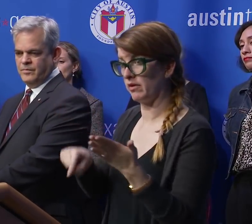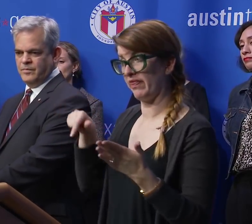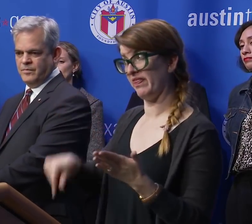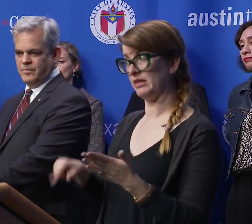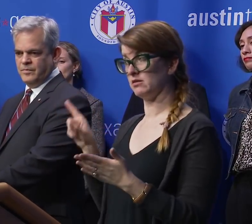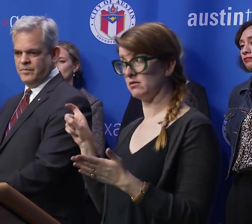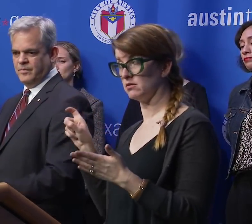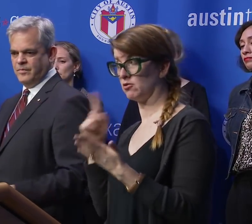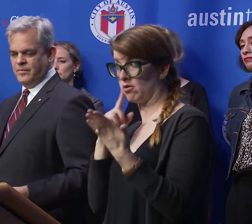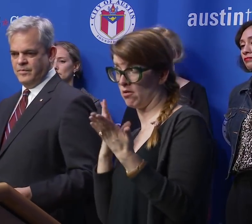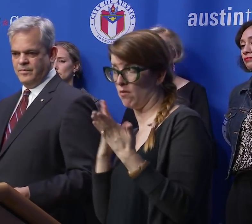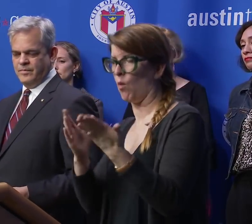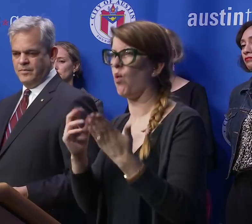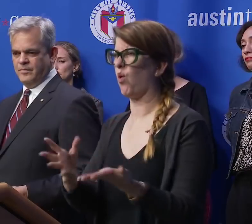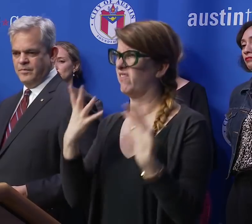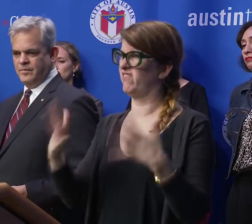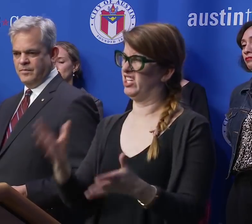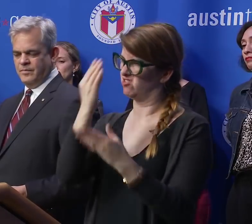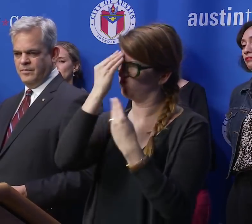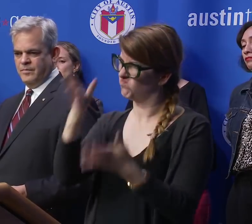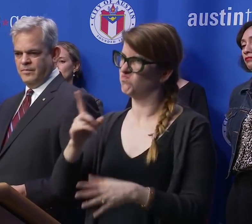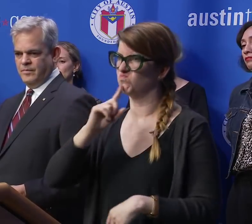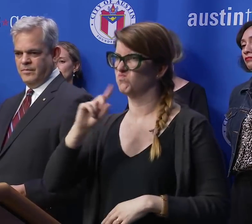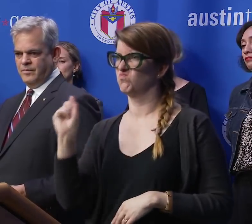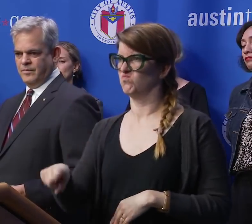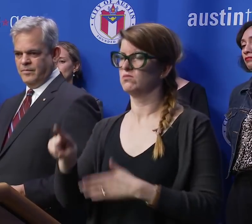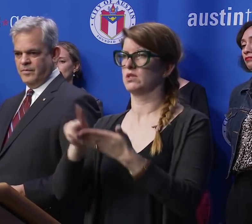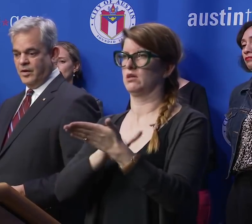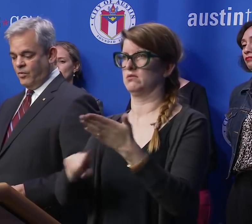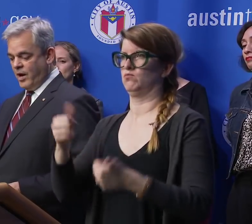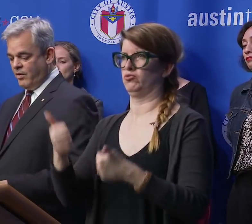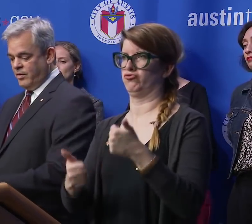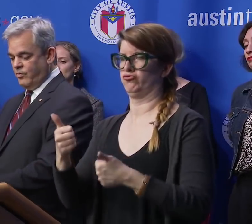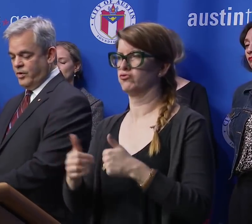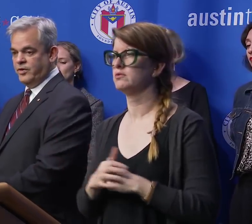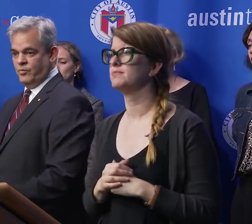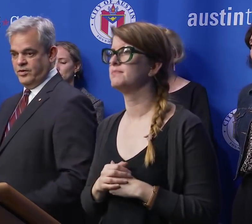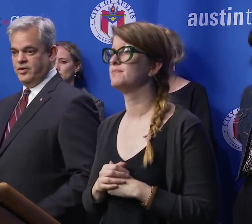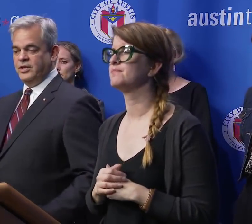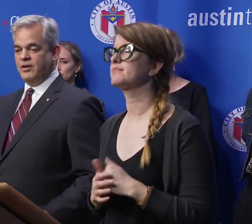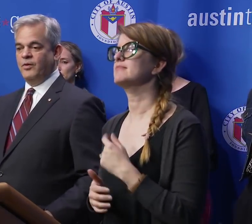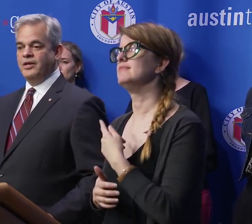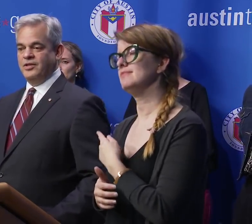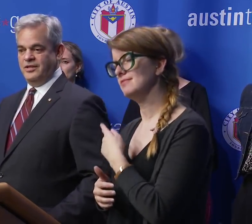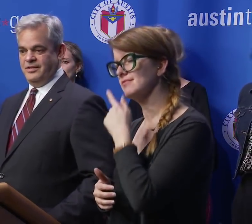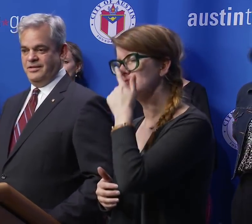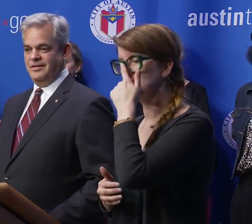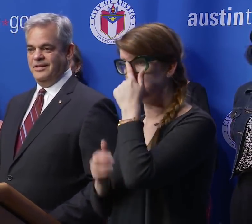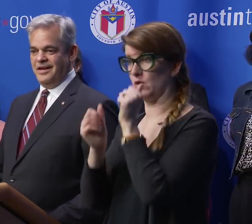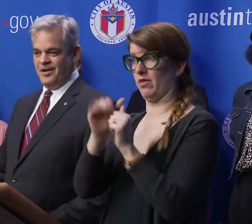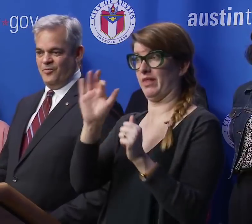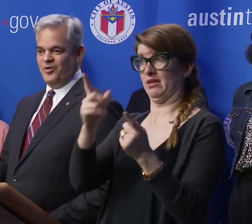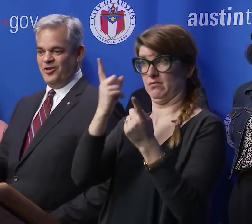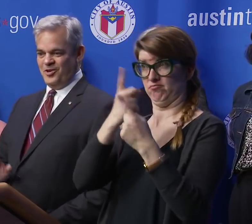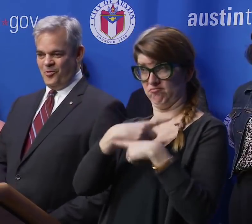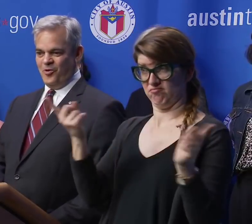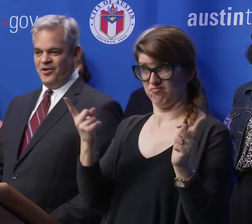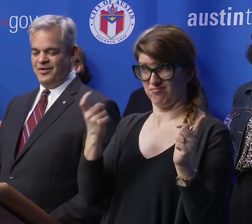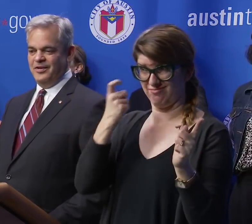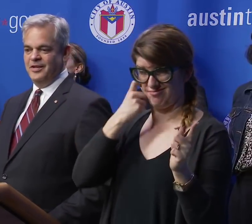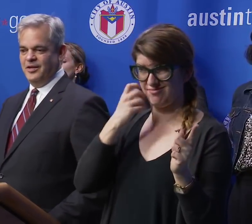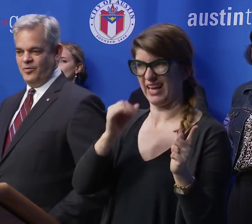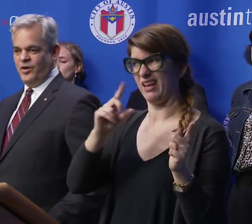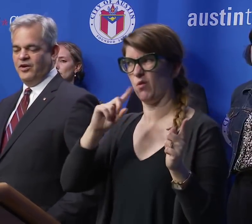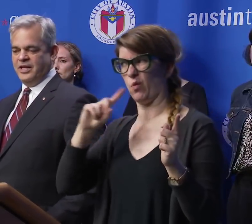recommending or is this telling South by Southwest you're canceled? Well, with the declaration and with the